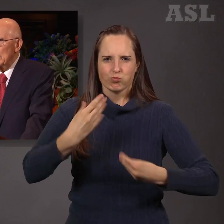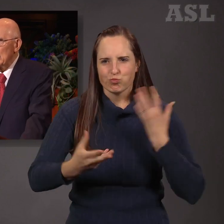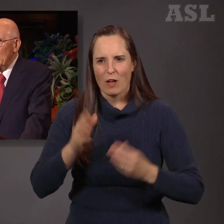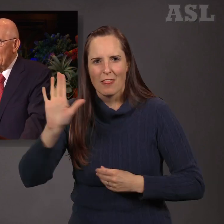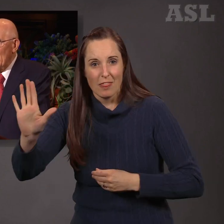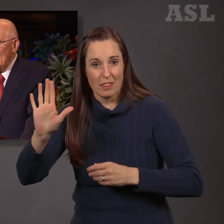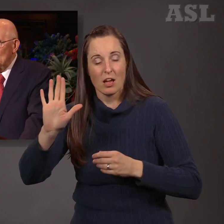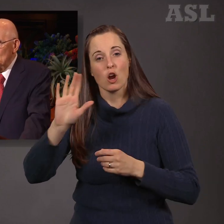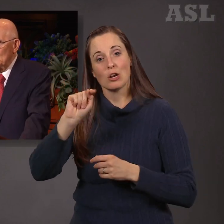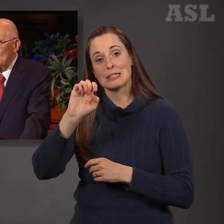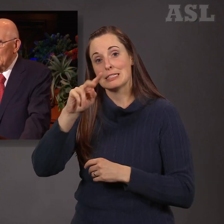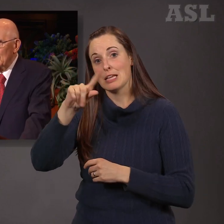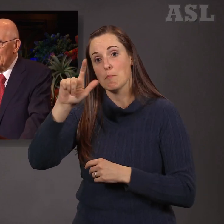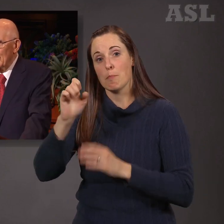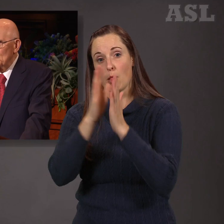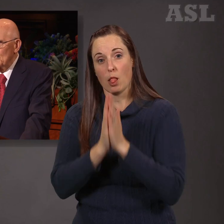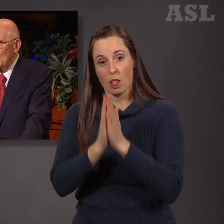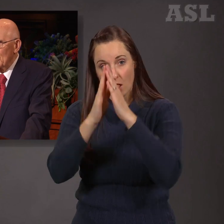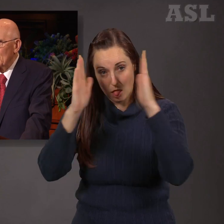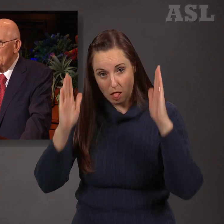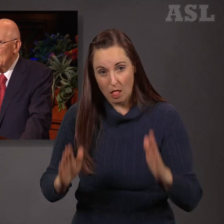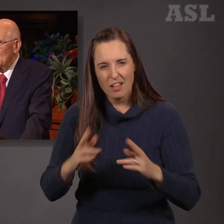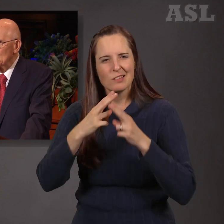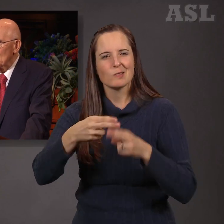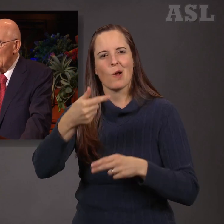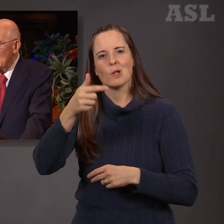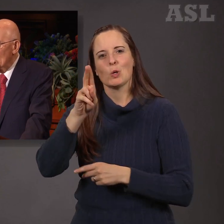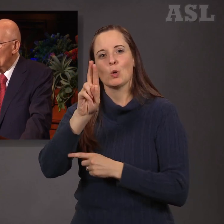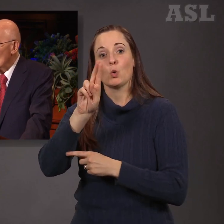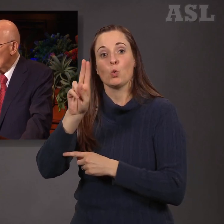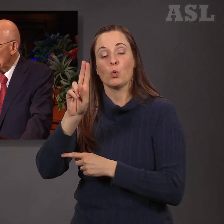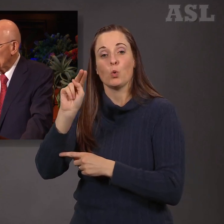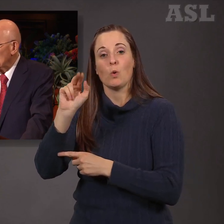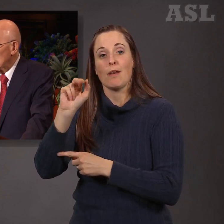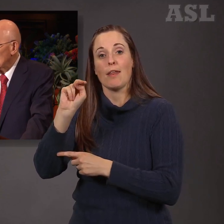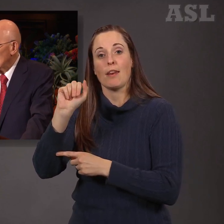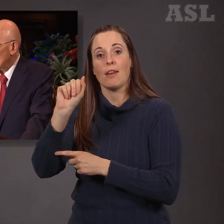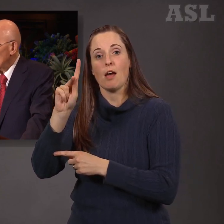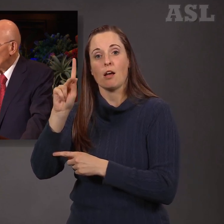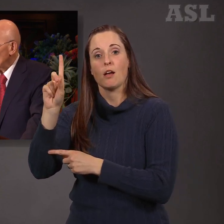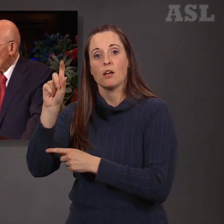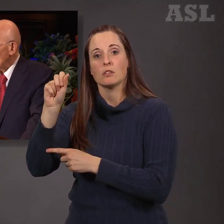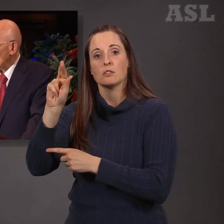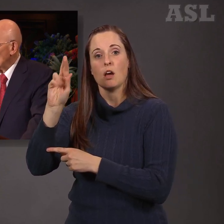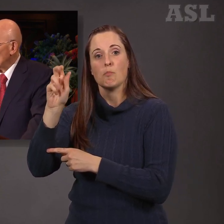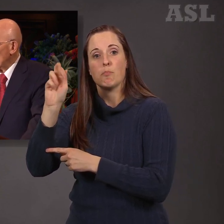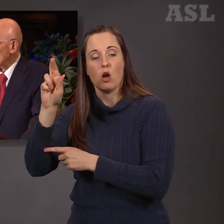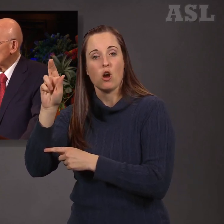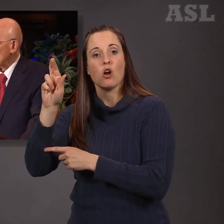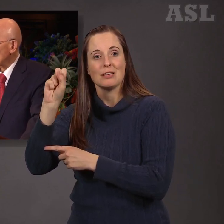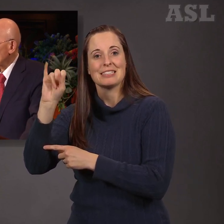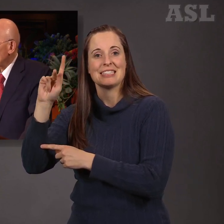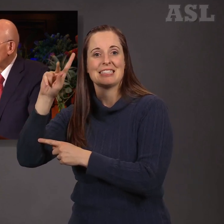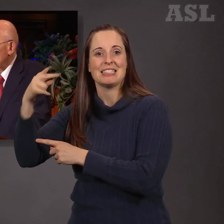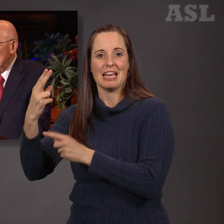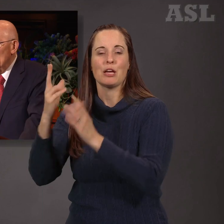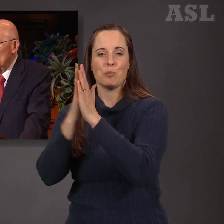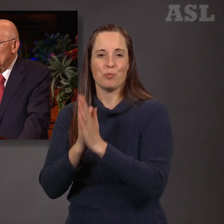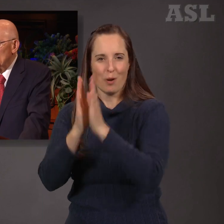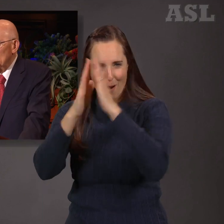,000 vegetarian meals every weekend to anyone who enters their doors, regardless of